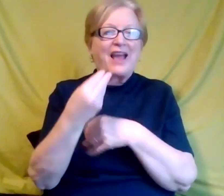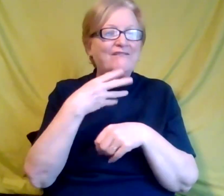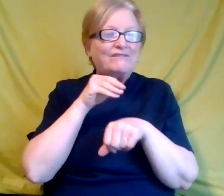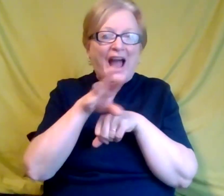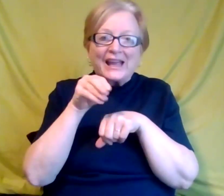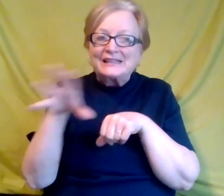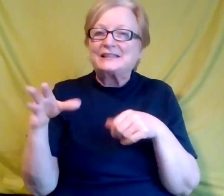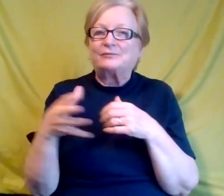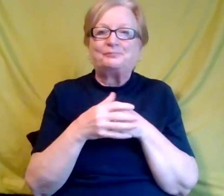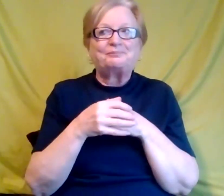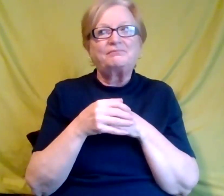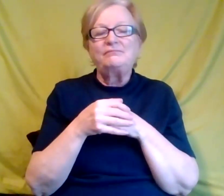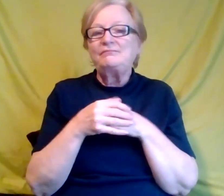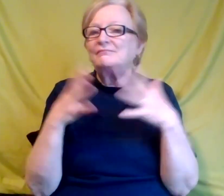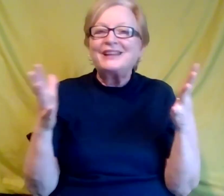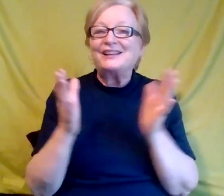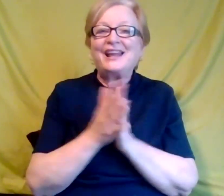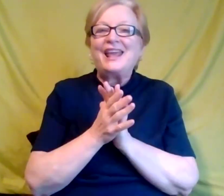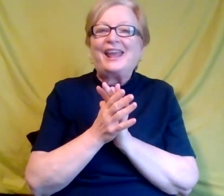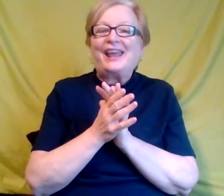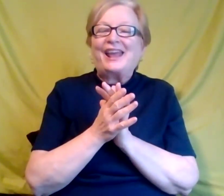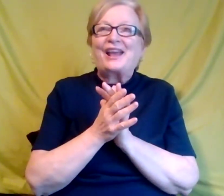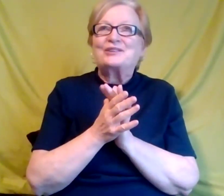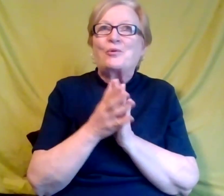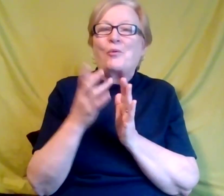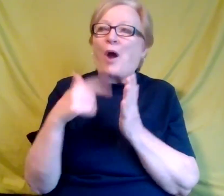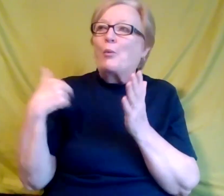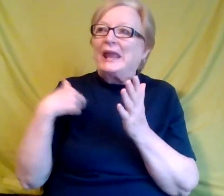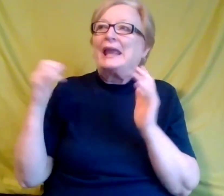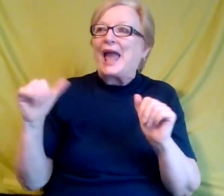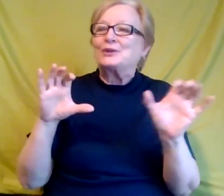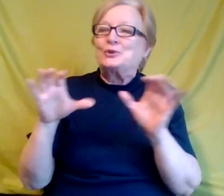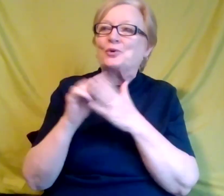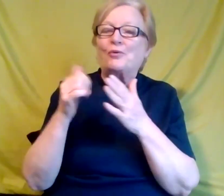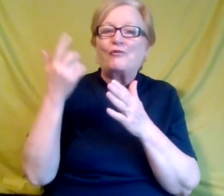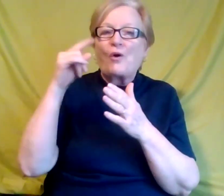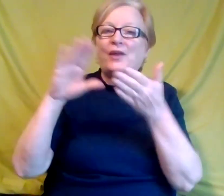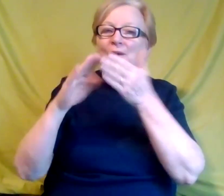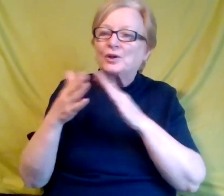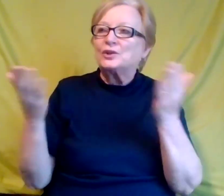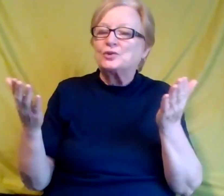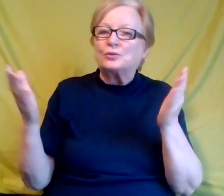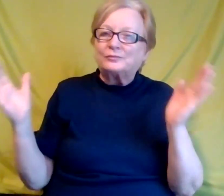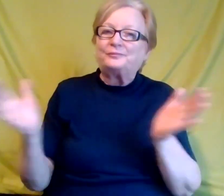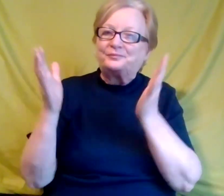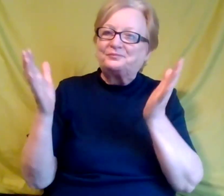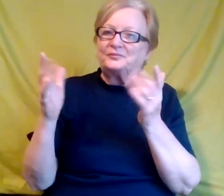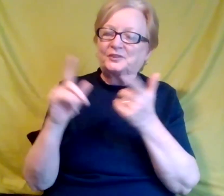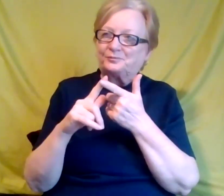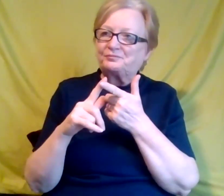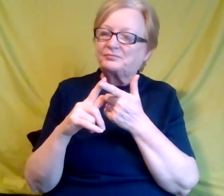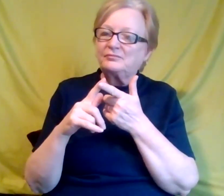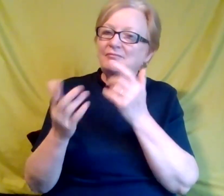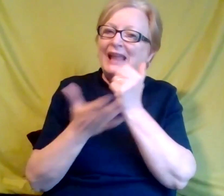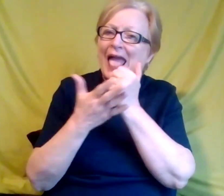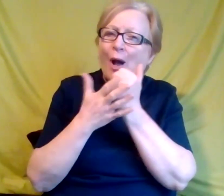you know, as also, you know, what, what we could do as, you know, um, the community to create more of a place of belonging and